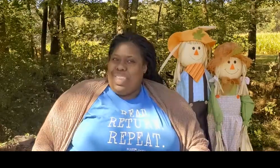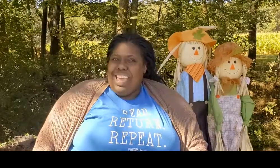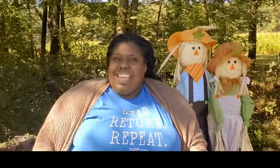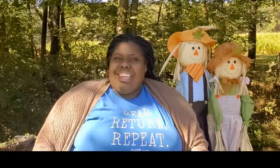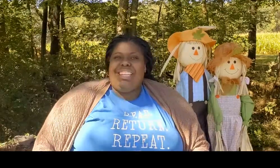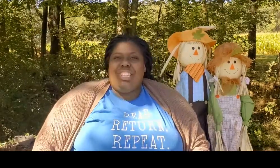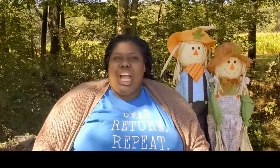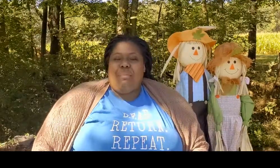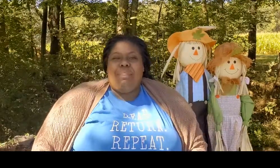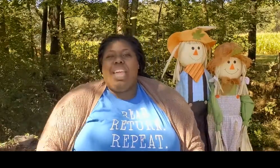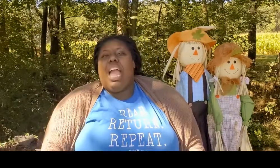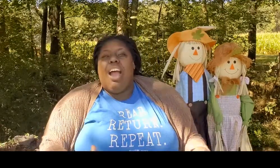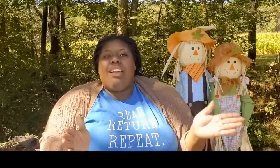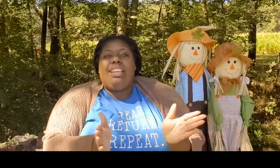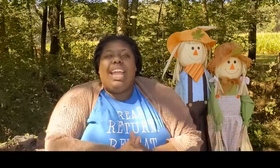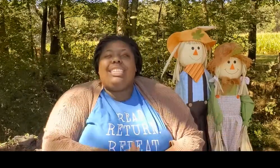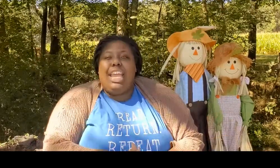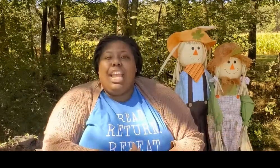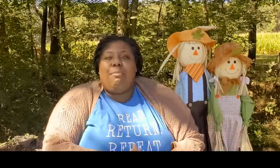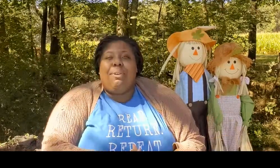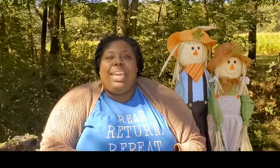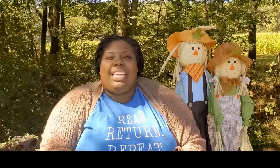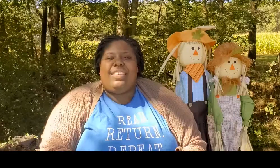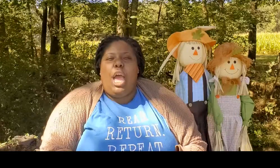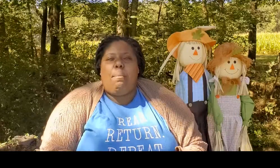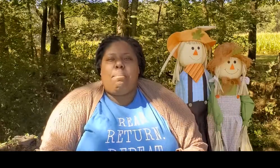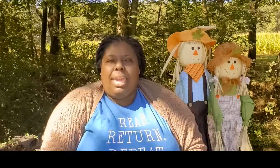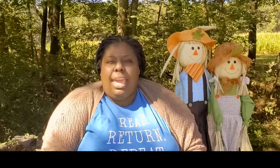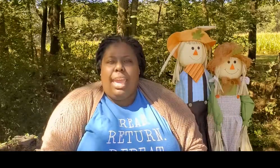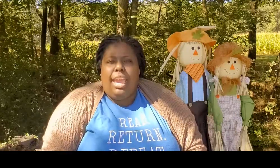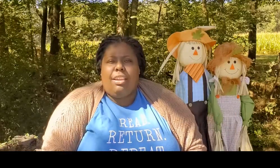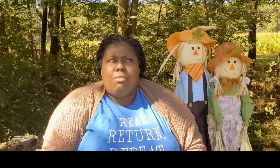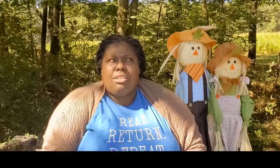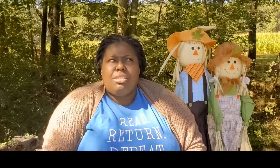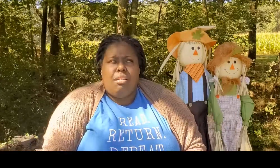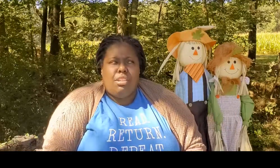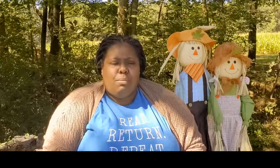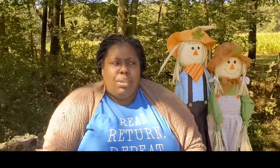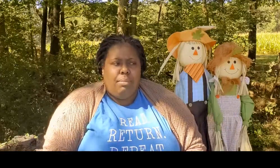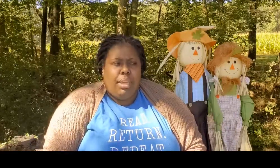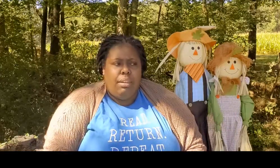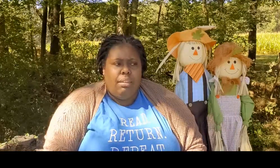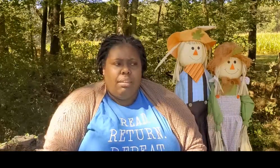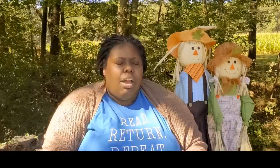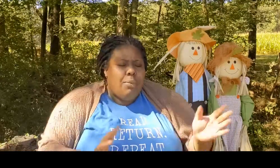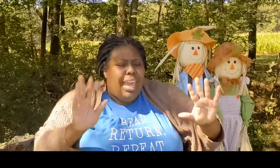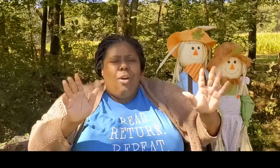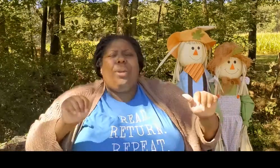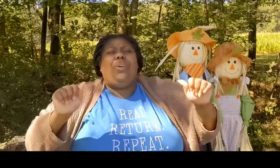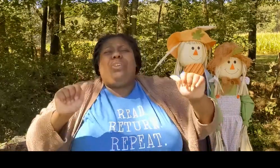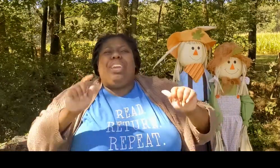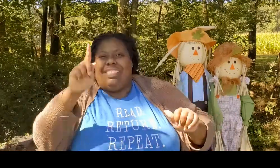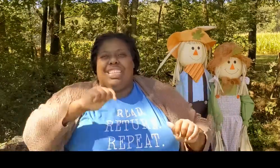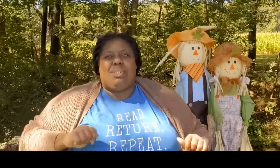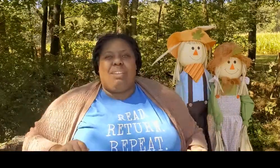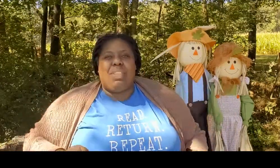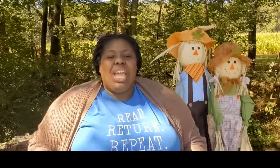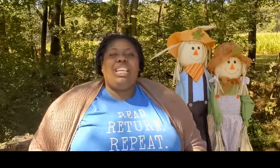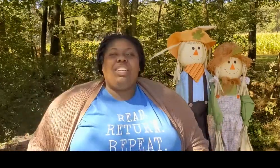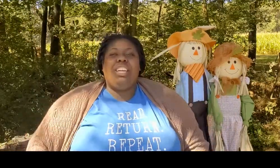Good job. Our next animal is a pig. What sound does a pig make? Oh yeah. Oink, oink, oink. That's right. So you're going to